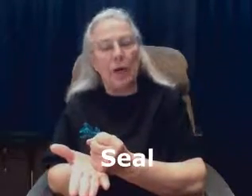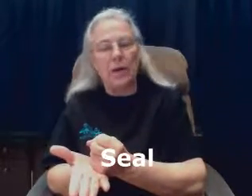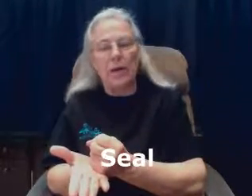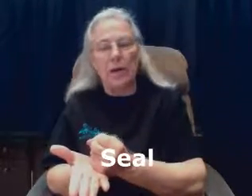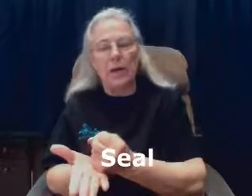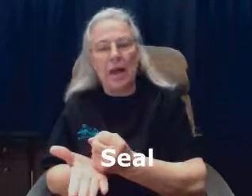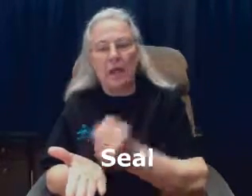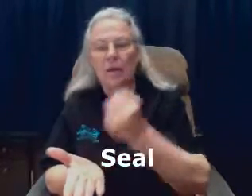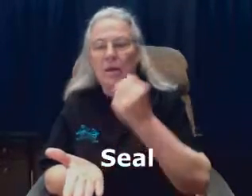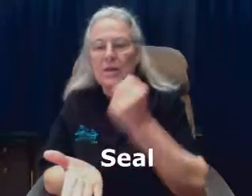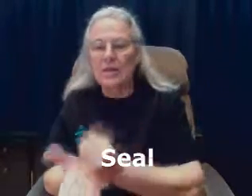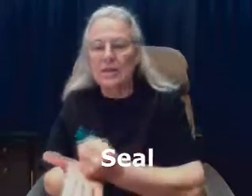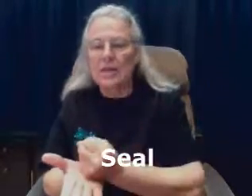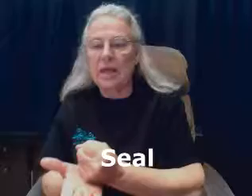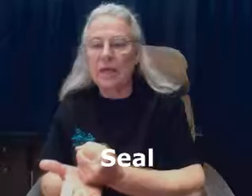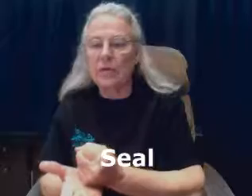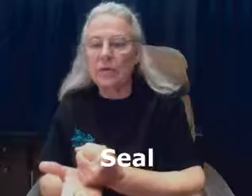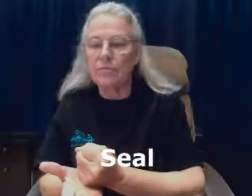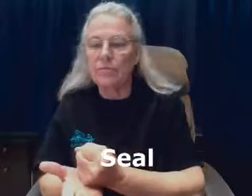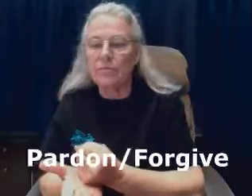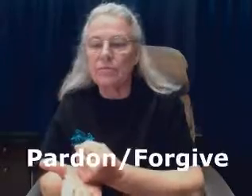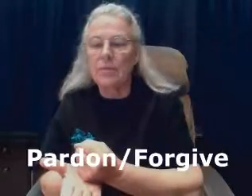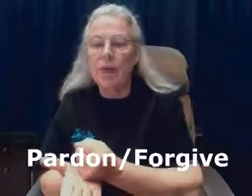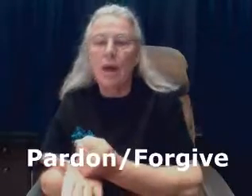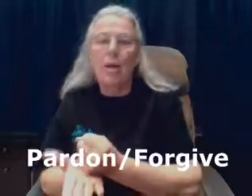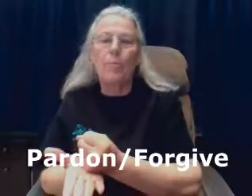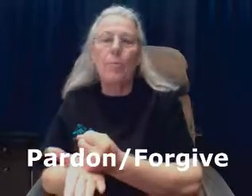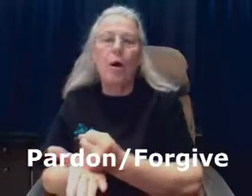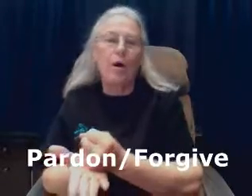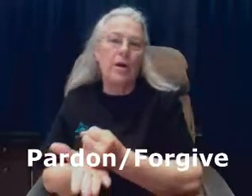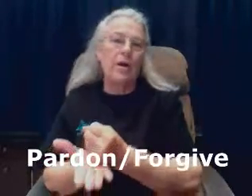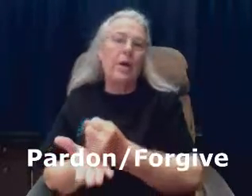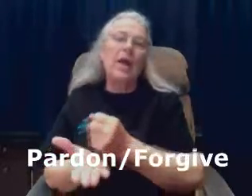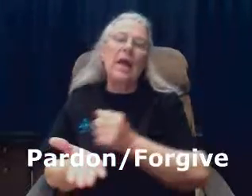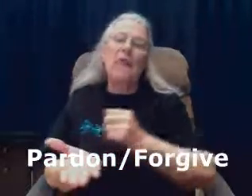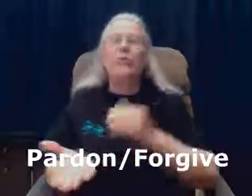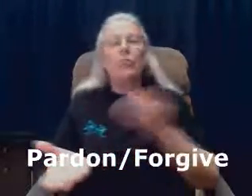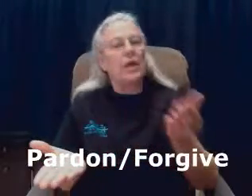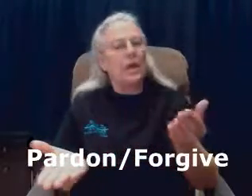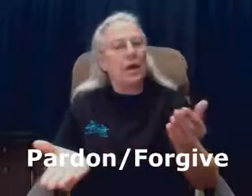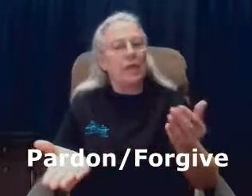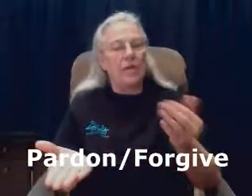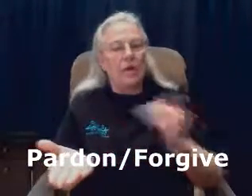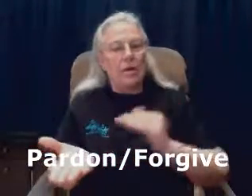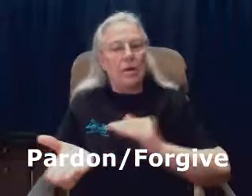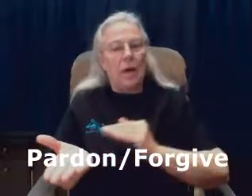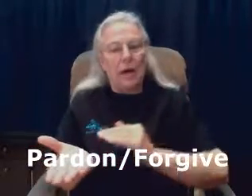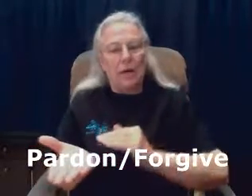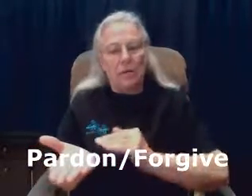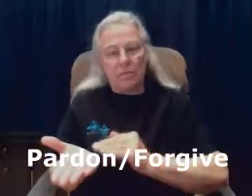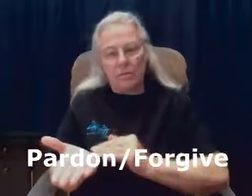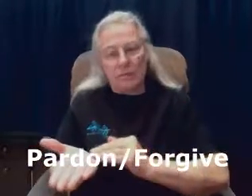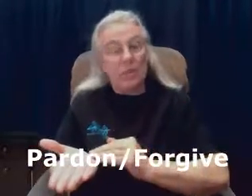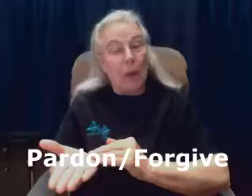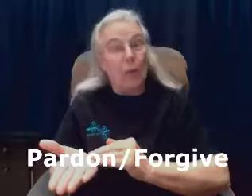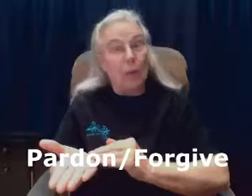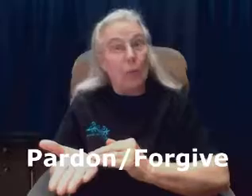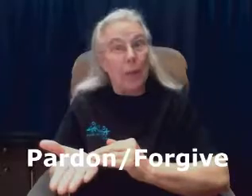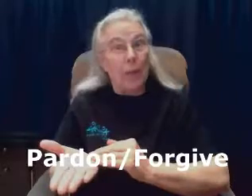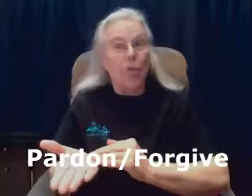non-dominant hand. Sealed. Pardon. If you think of a spot on your paper where